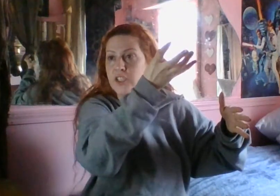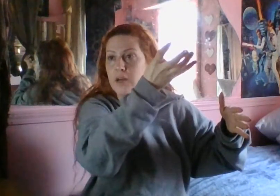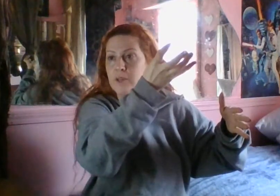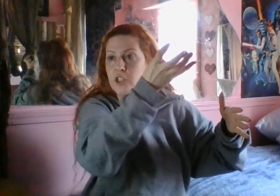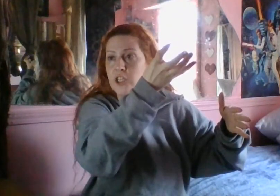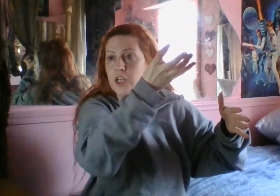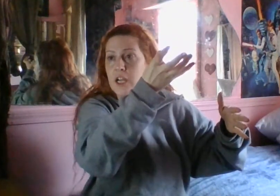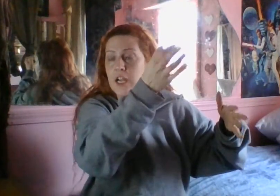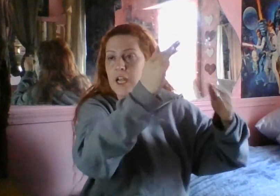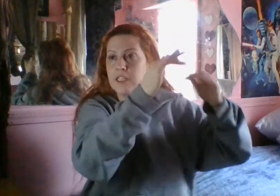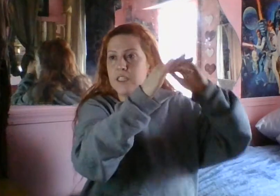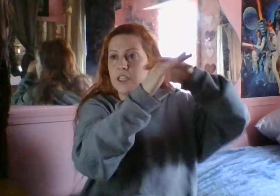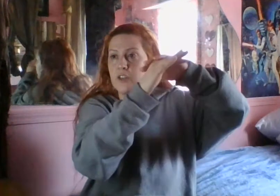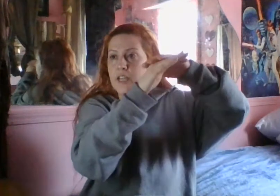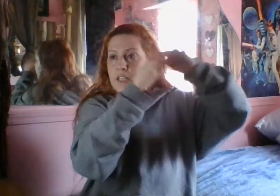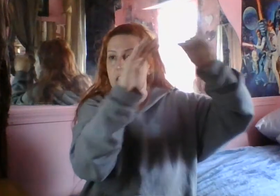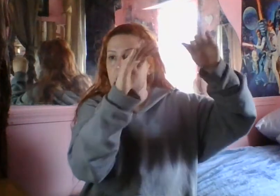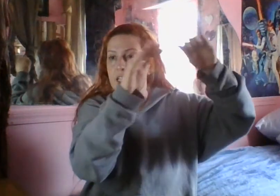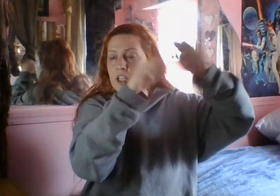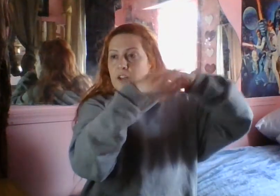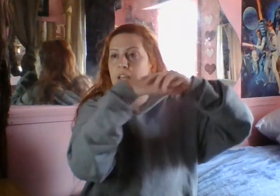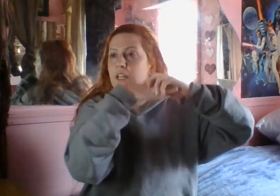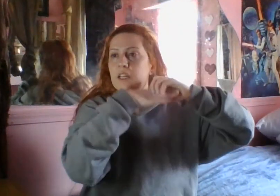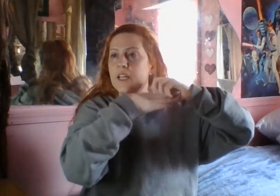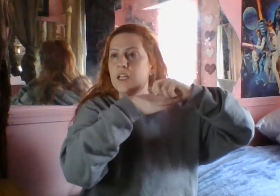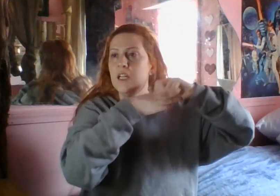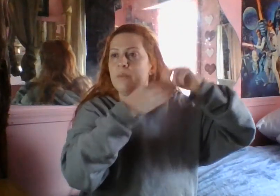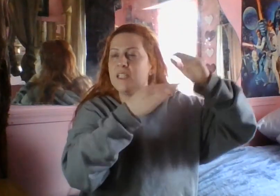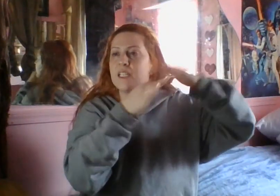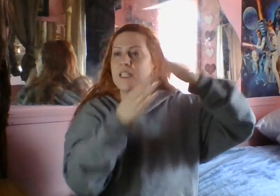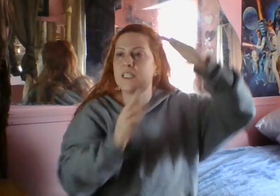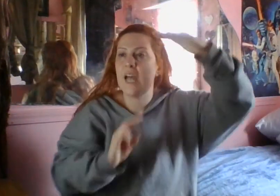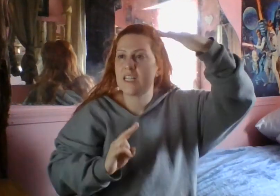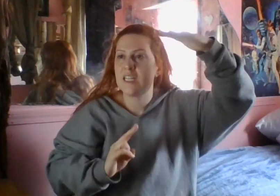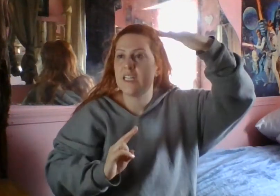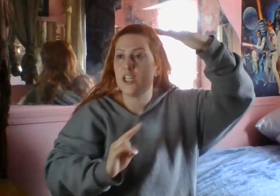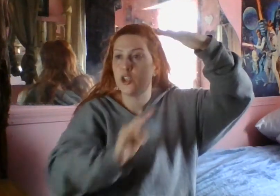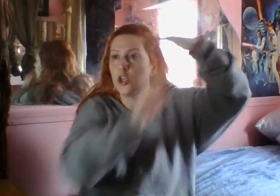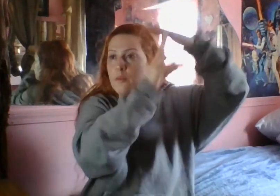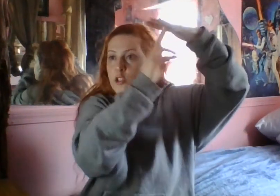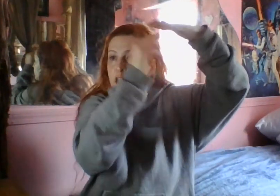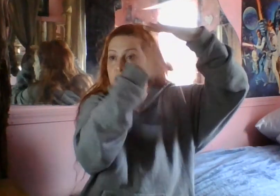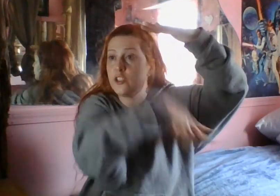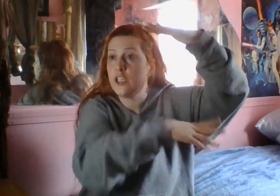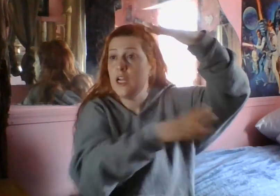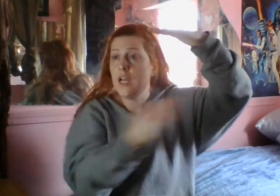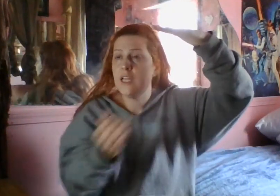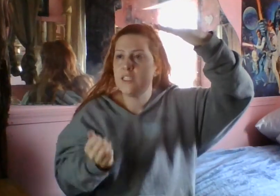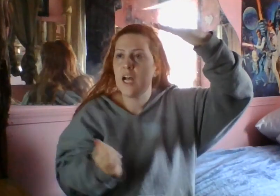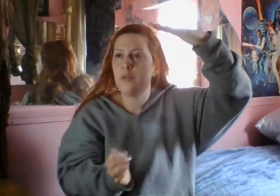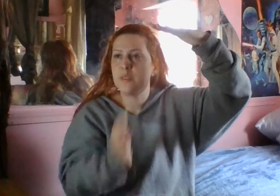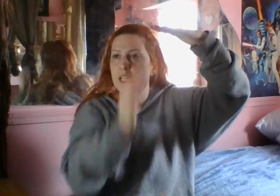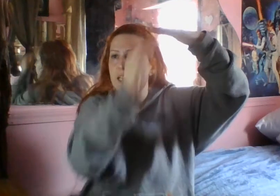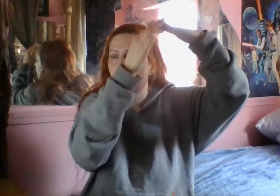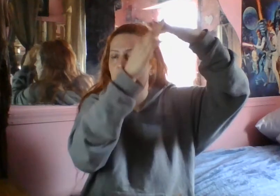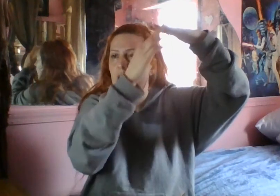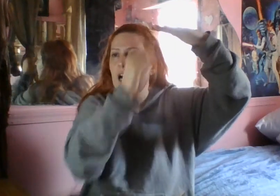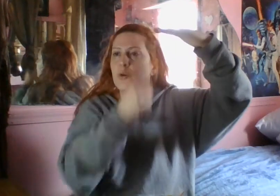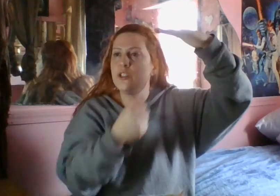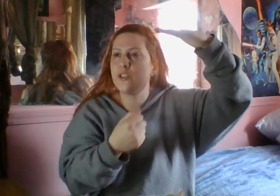temperature, and it creates, they can create, like, basically, it acts like a thermal shield, and it helps, like, how would